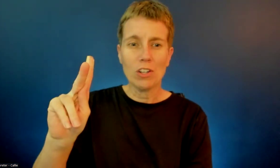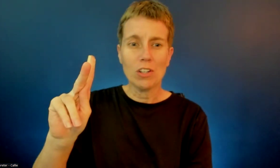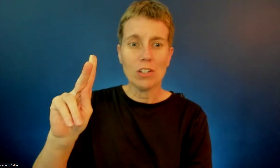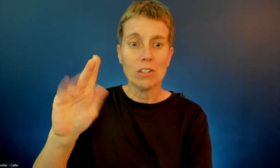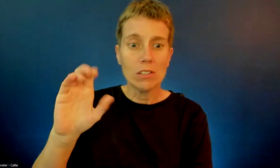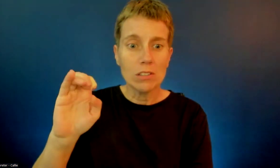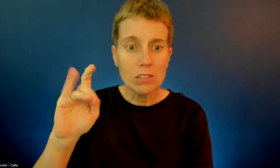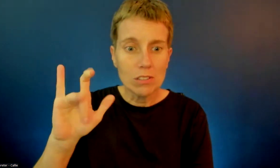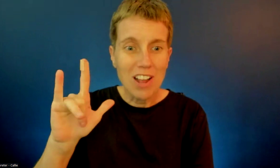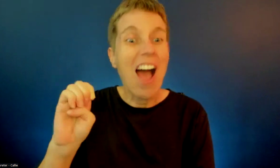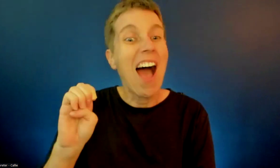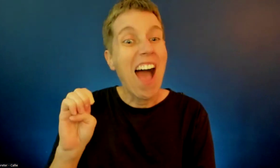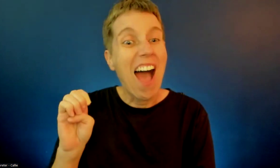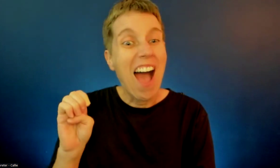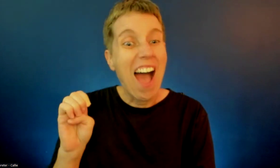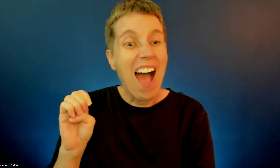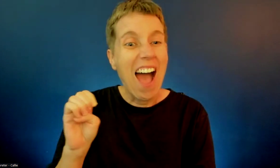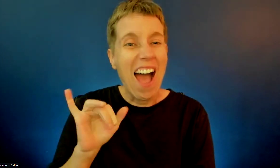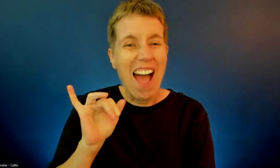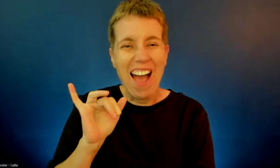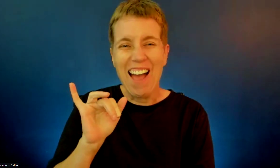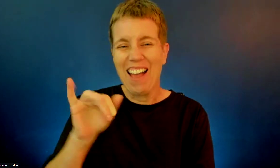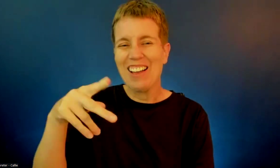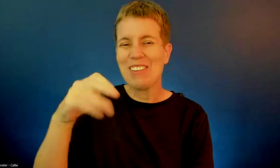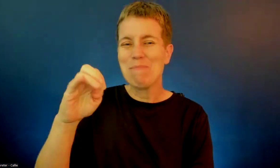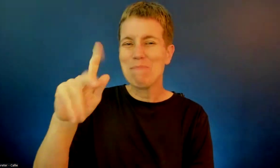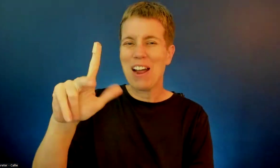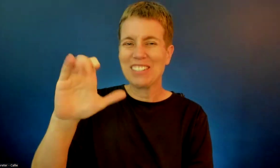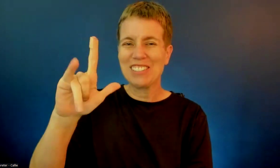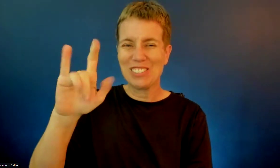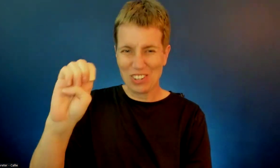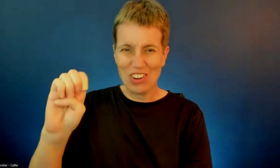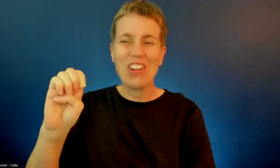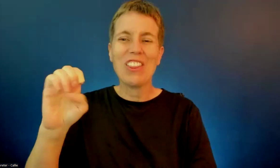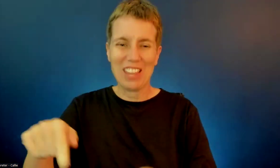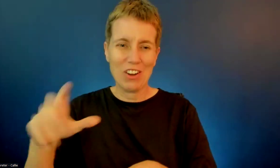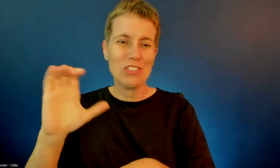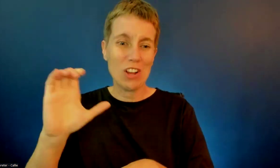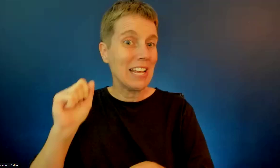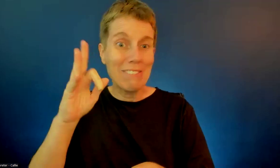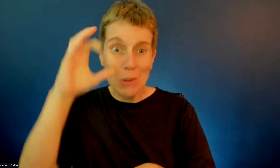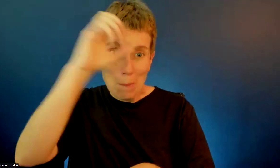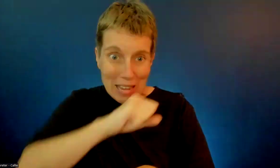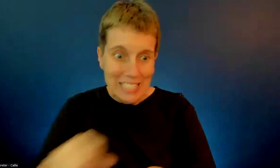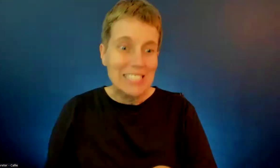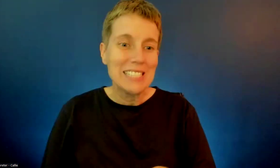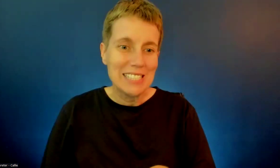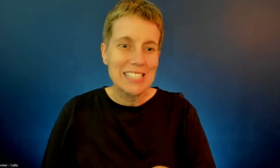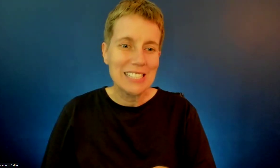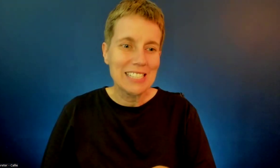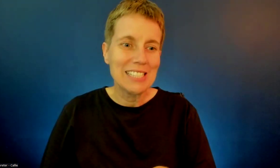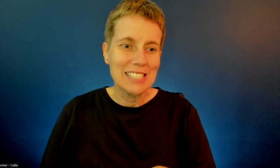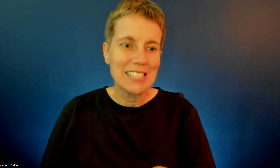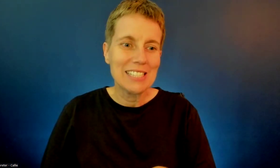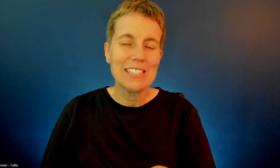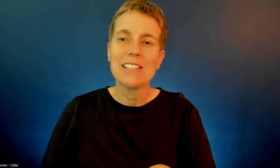you all were there or at least knew about it, so I appreciate everyone who attended. And for those who are not there, we held an event to